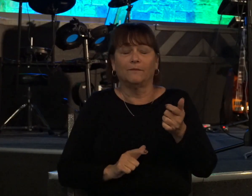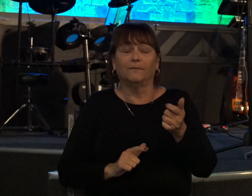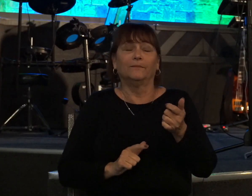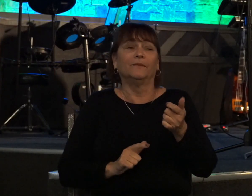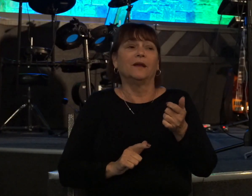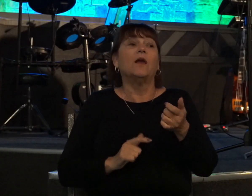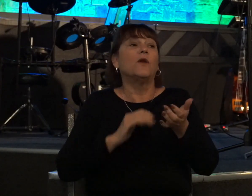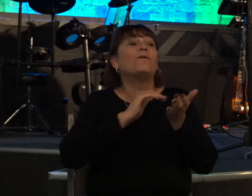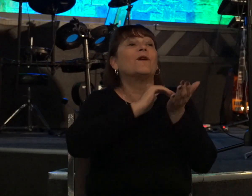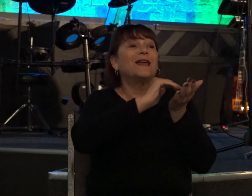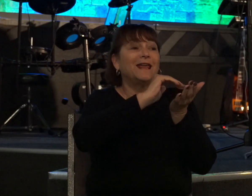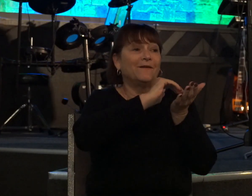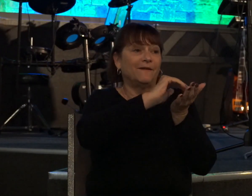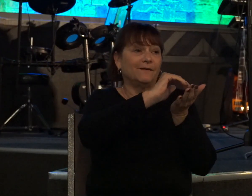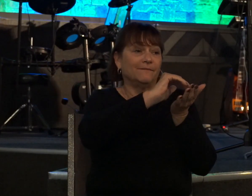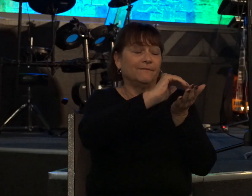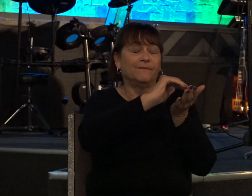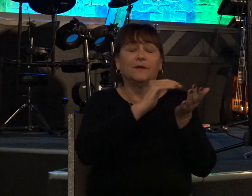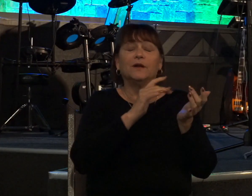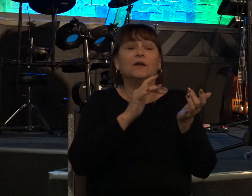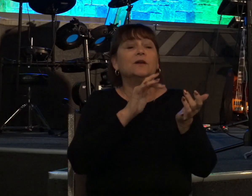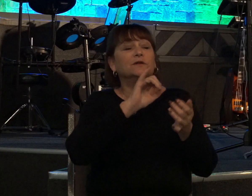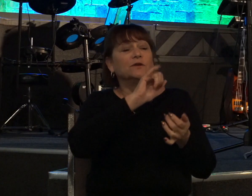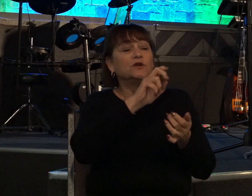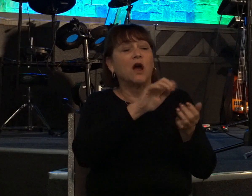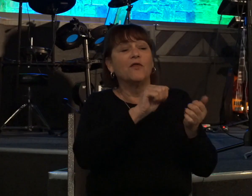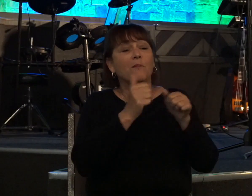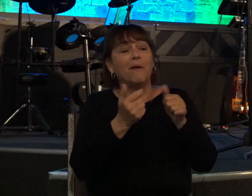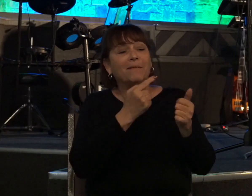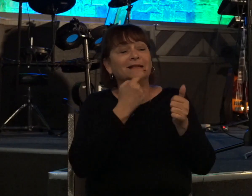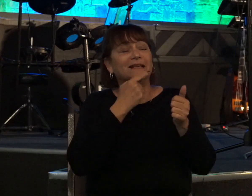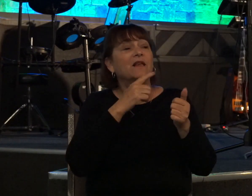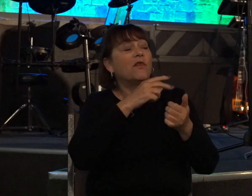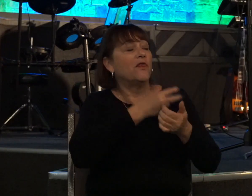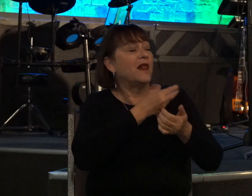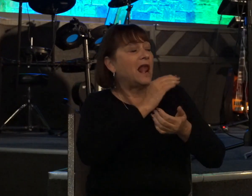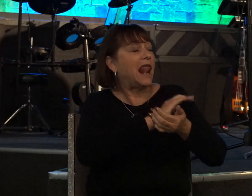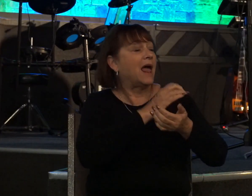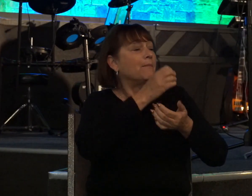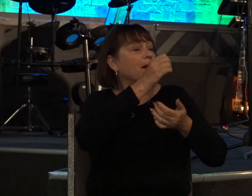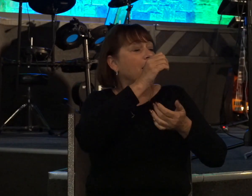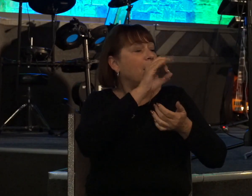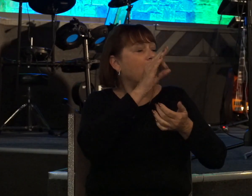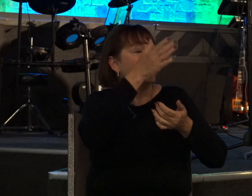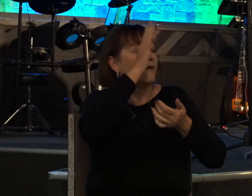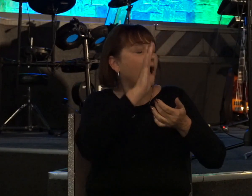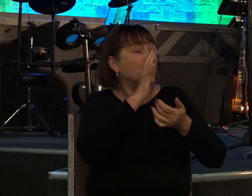Baptist pointed at Jesus and said behold the Lamb of God who takes away the sins of the world